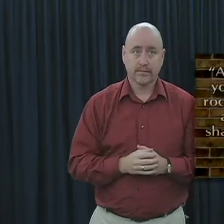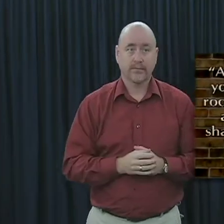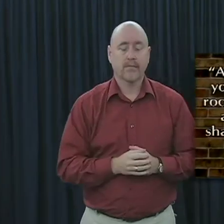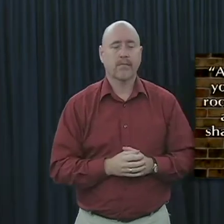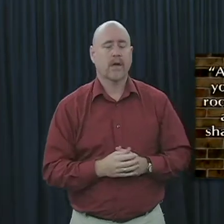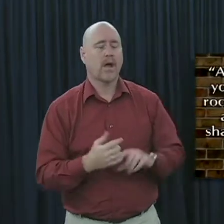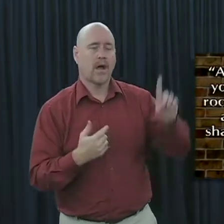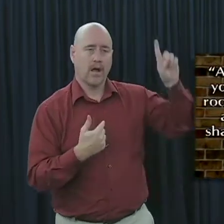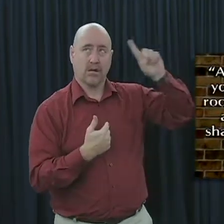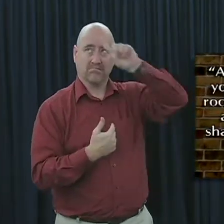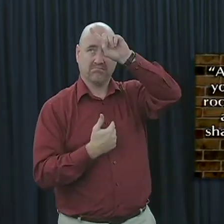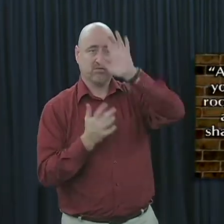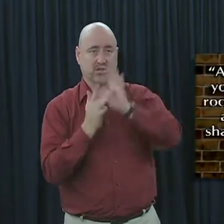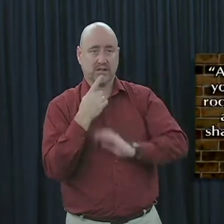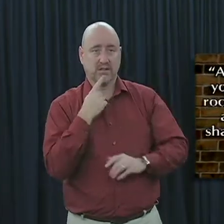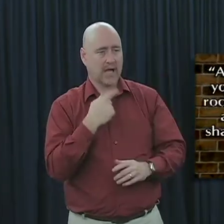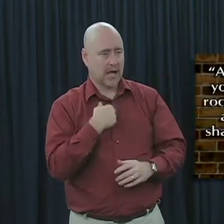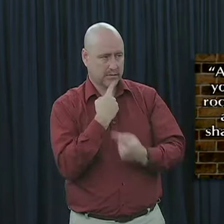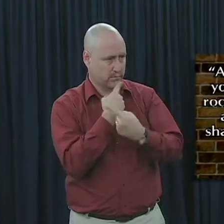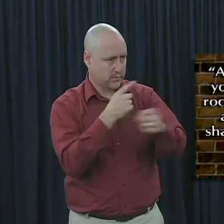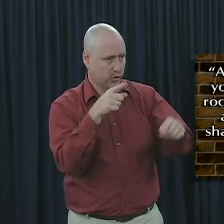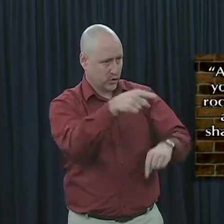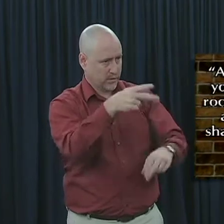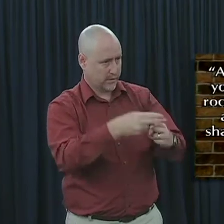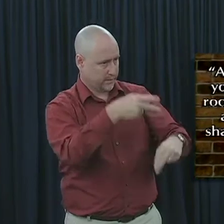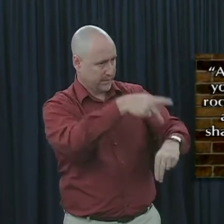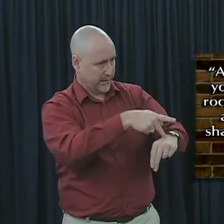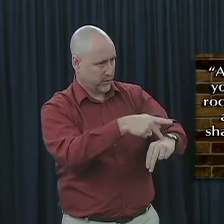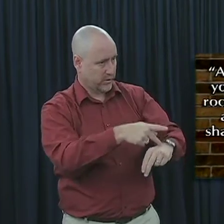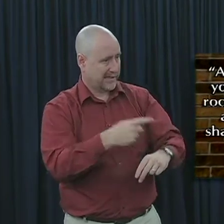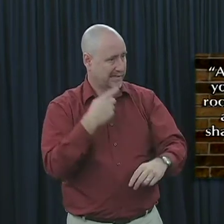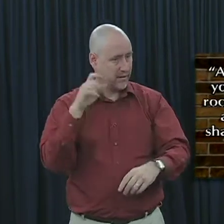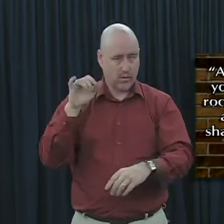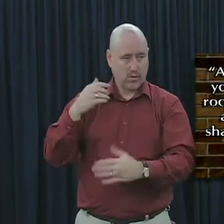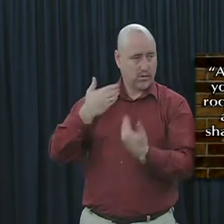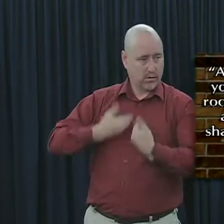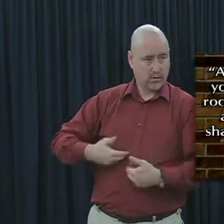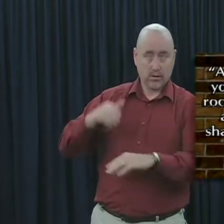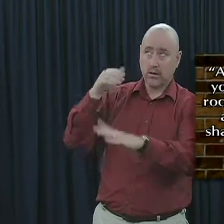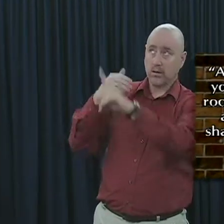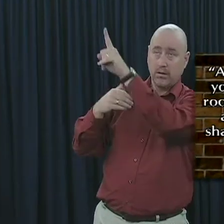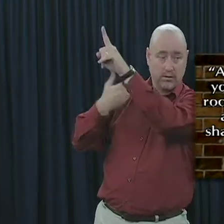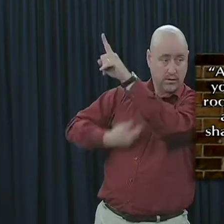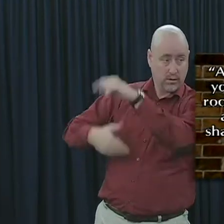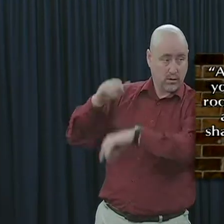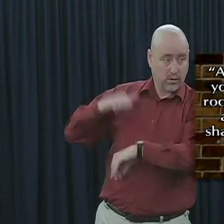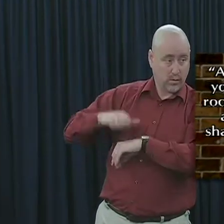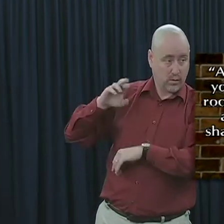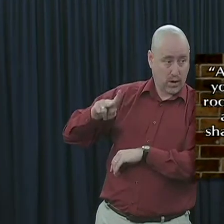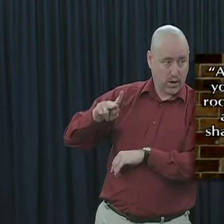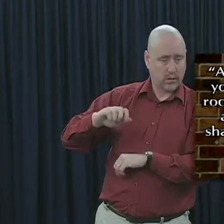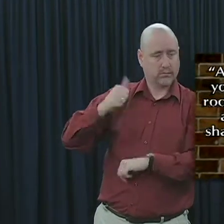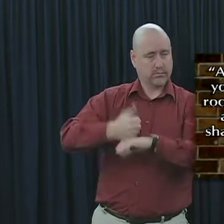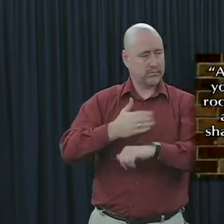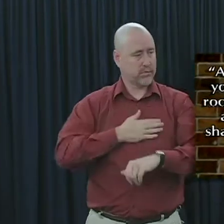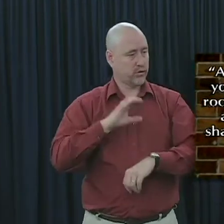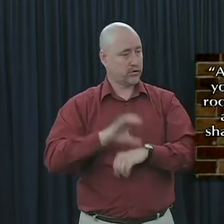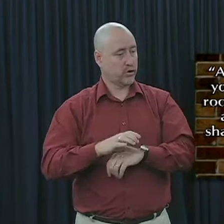And I also say to you that you are Peter and on this rock I will build my church and the gates of